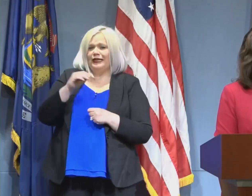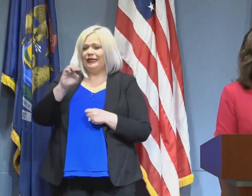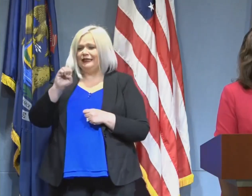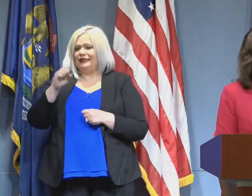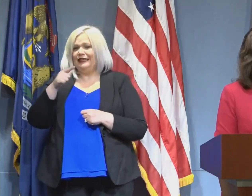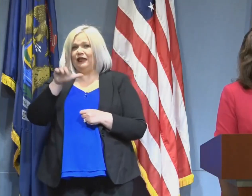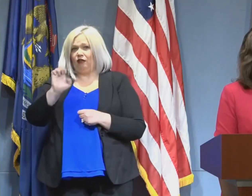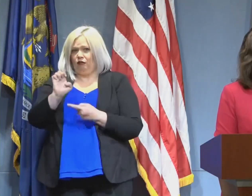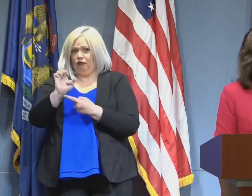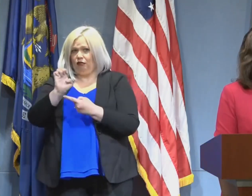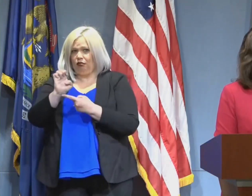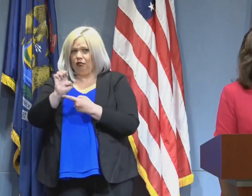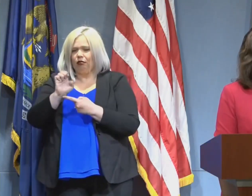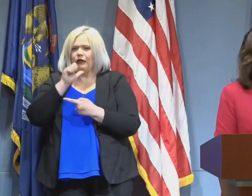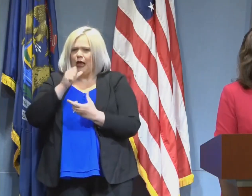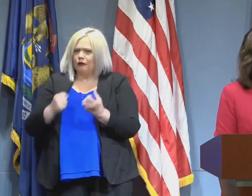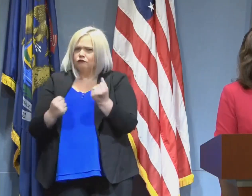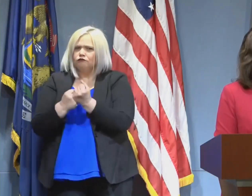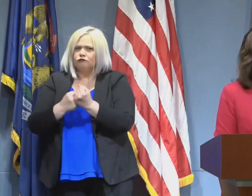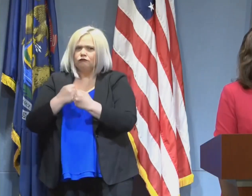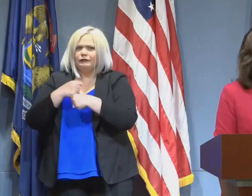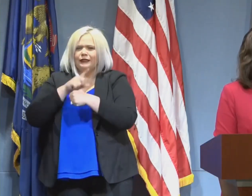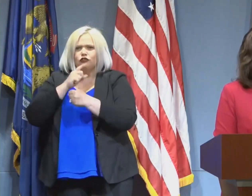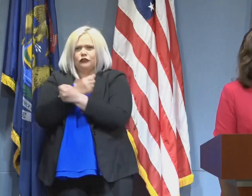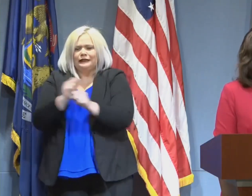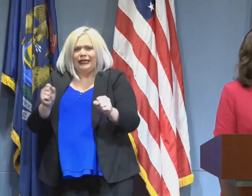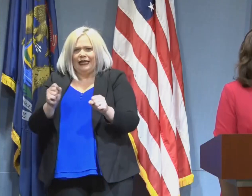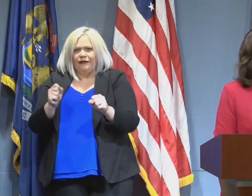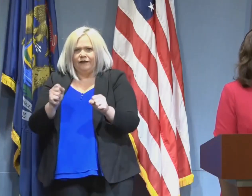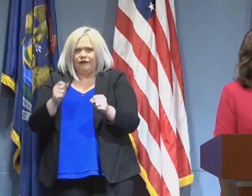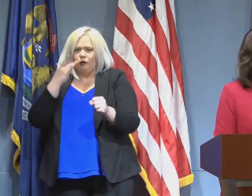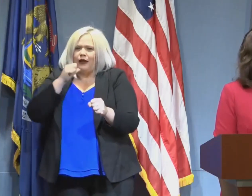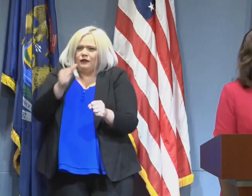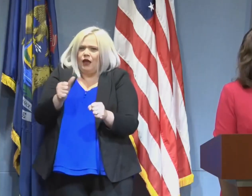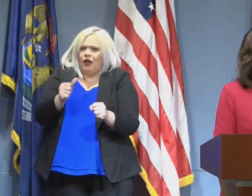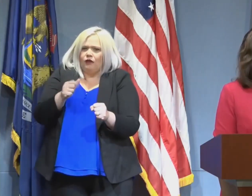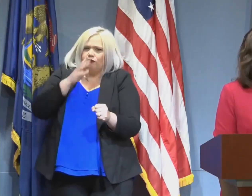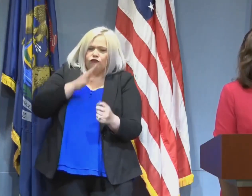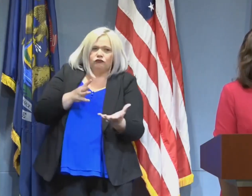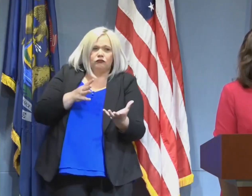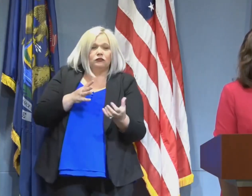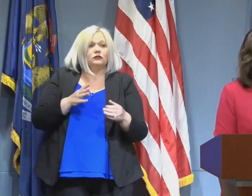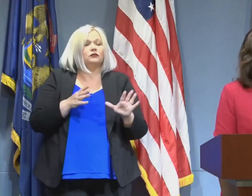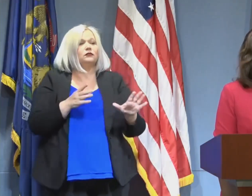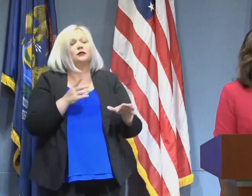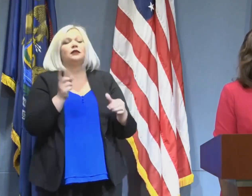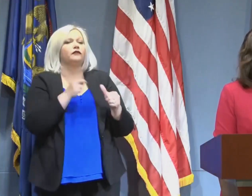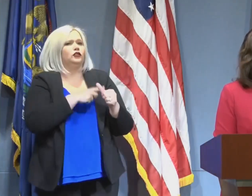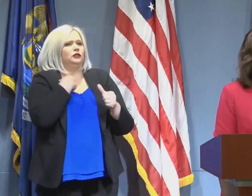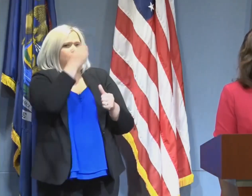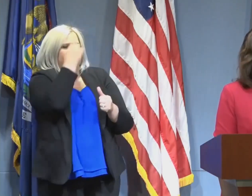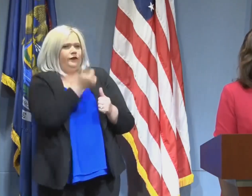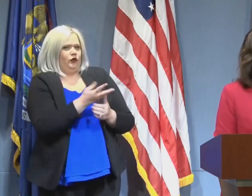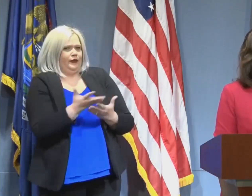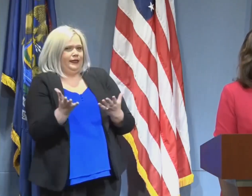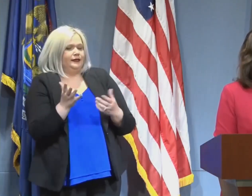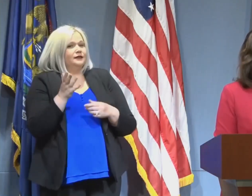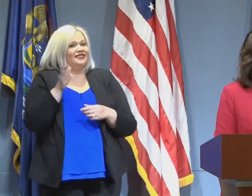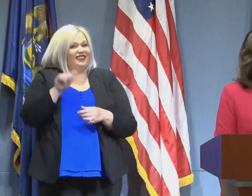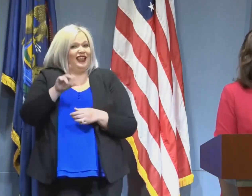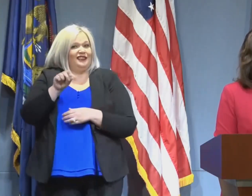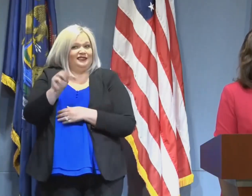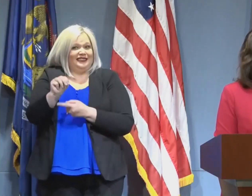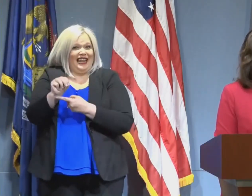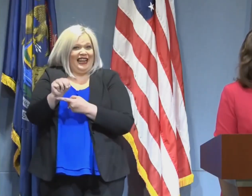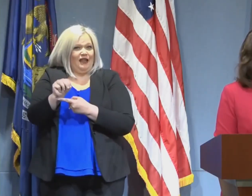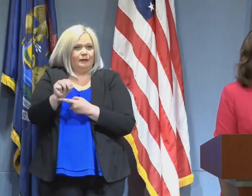safe once it came under the state's regulatory authority? So first and foremost, let me acknowledge a couple of things. This is a privately owned